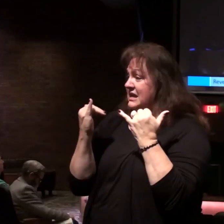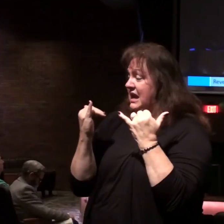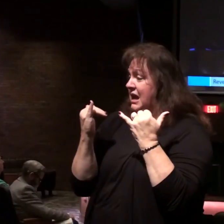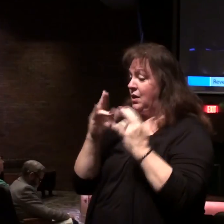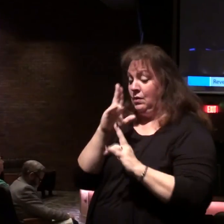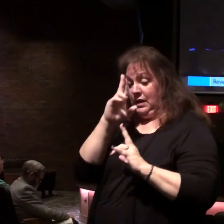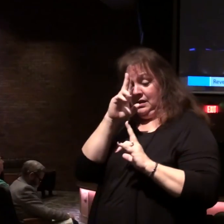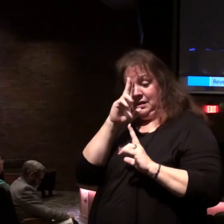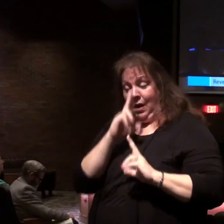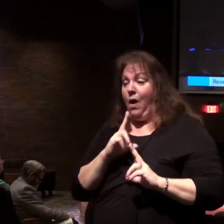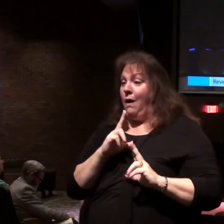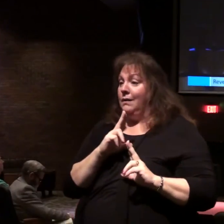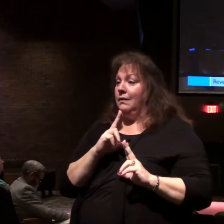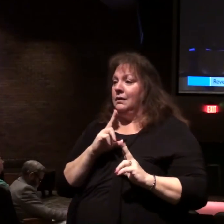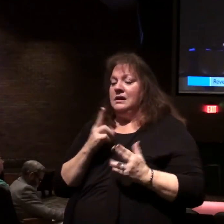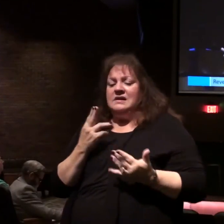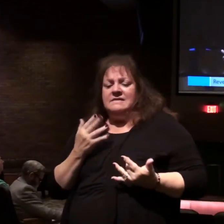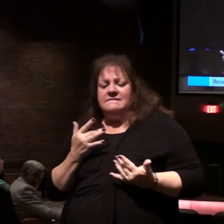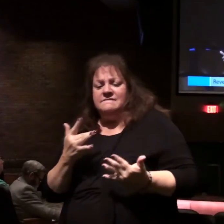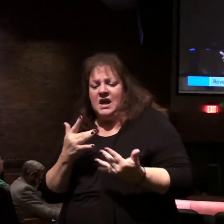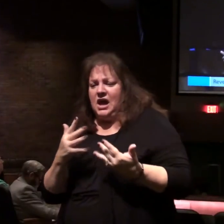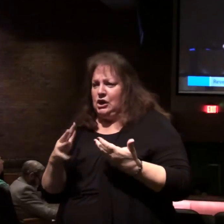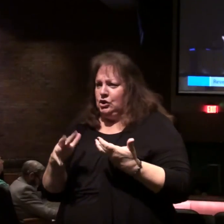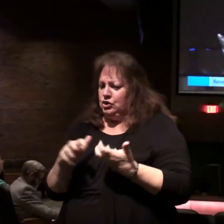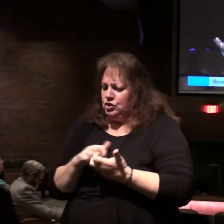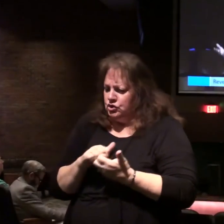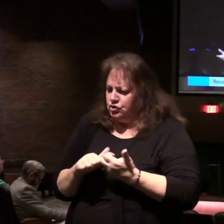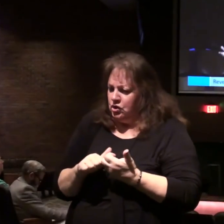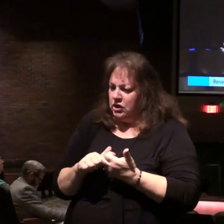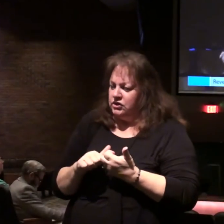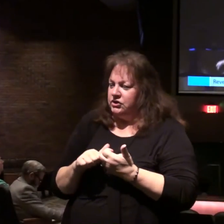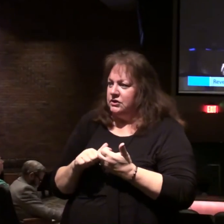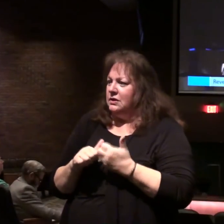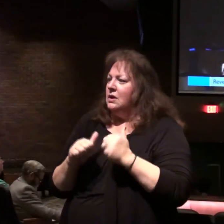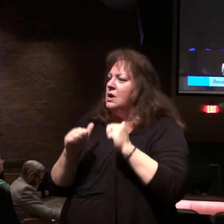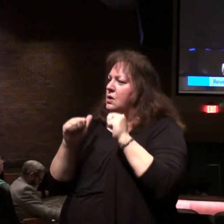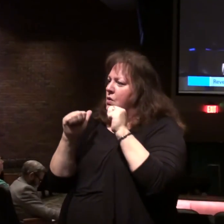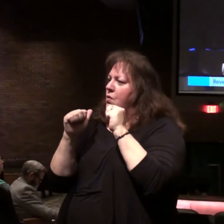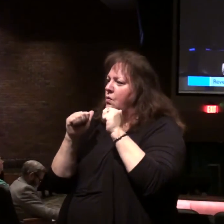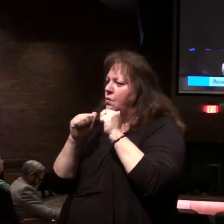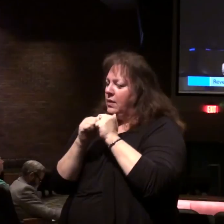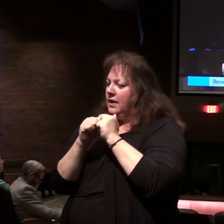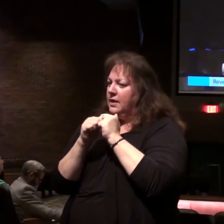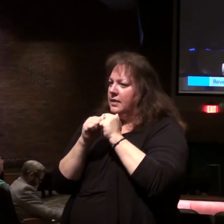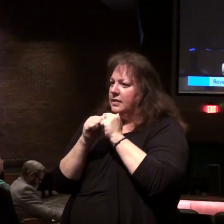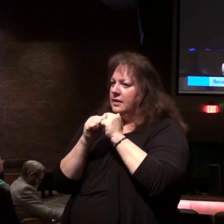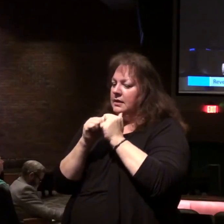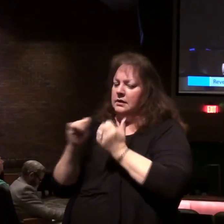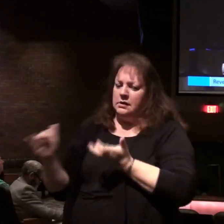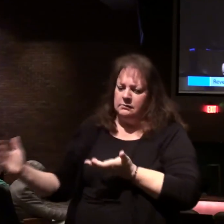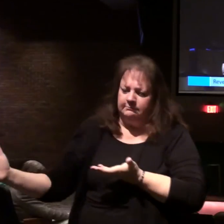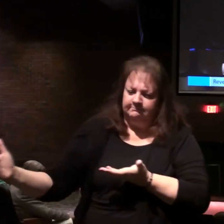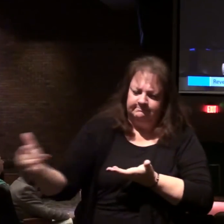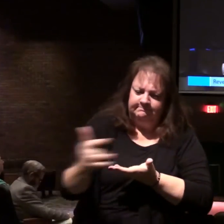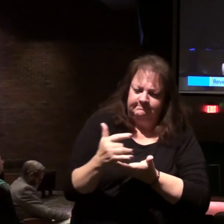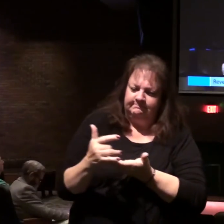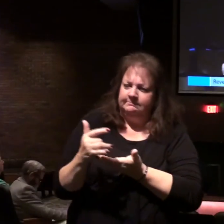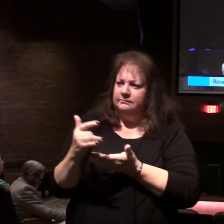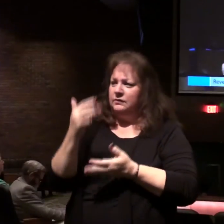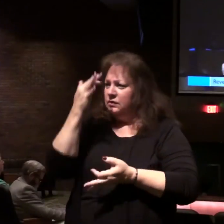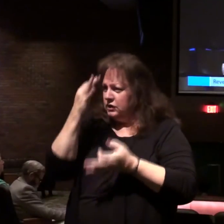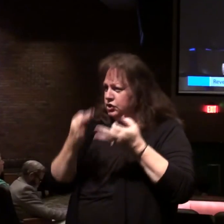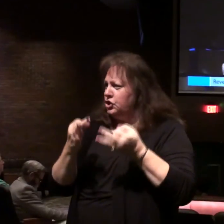so he will bring fire and destruction goes with the picture of harvesting the earth. It's